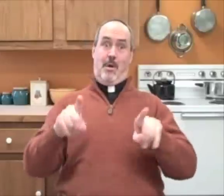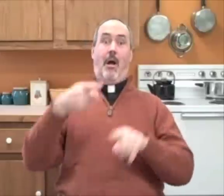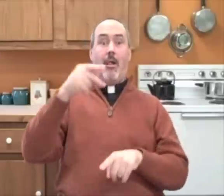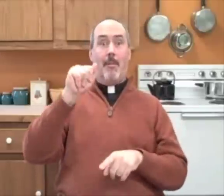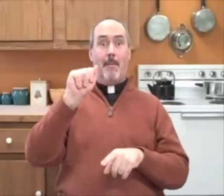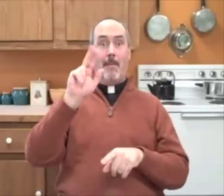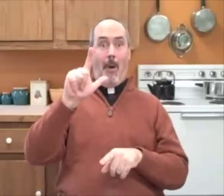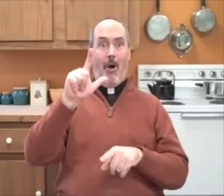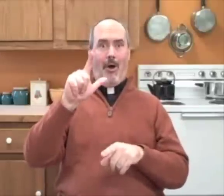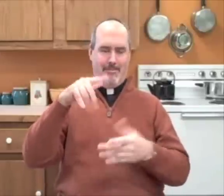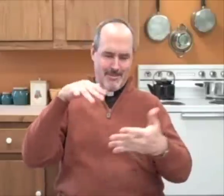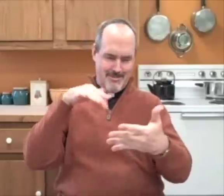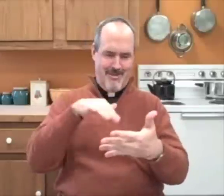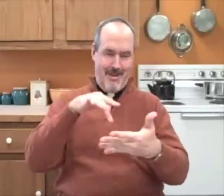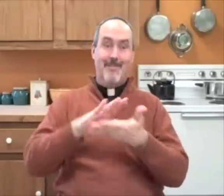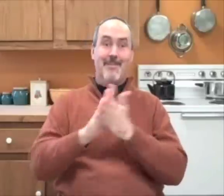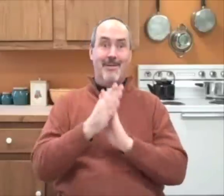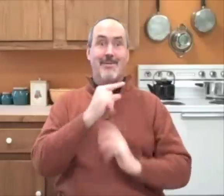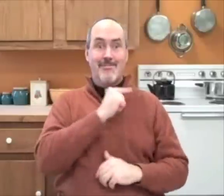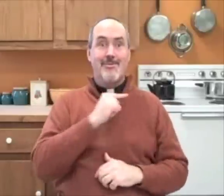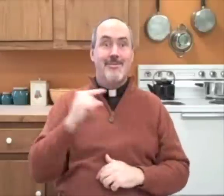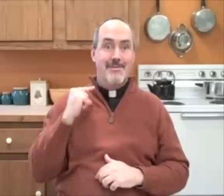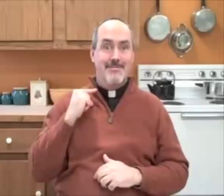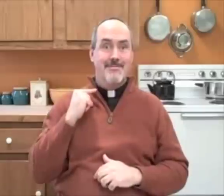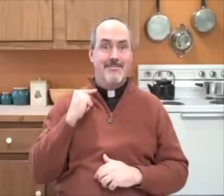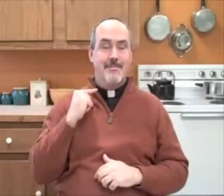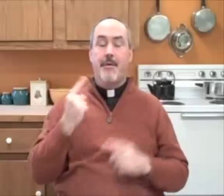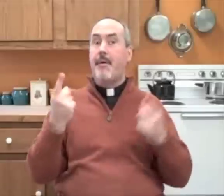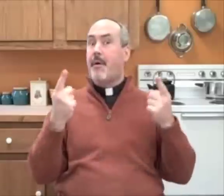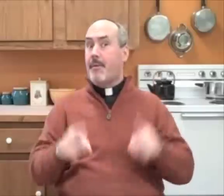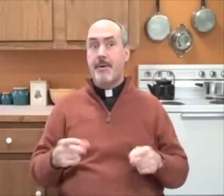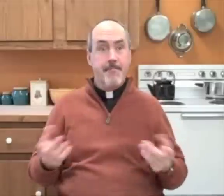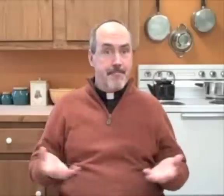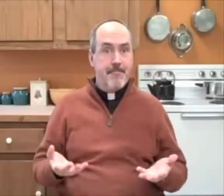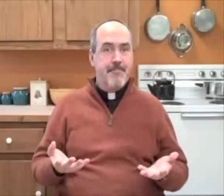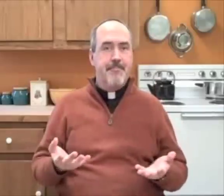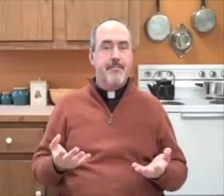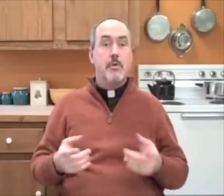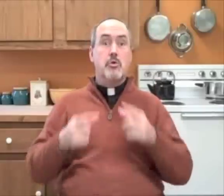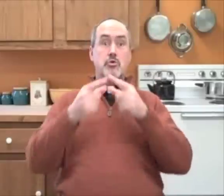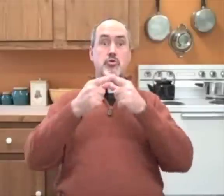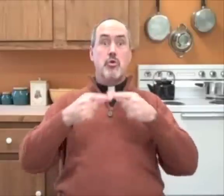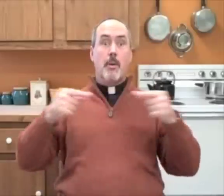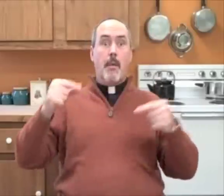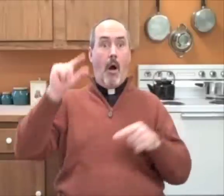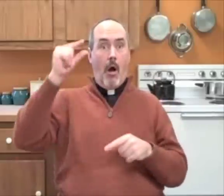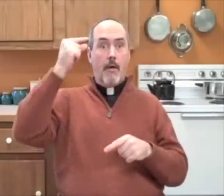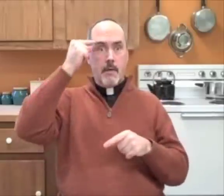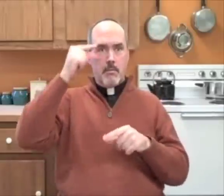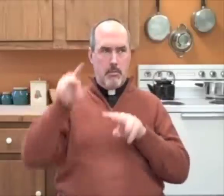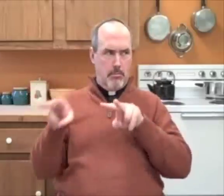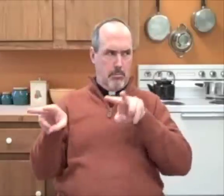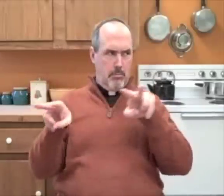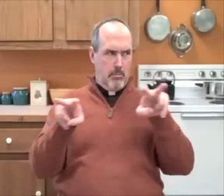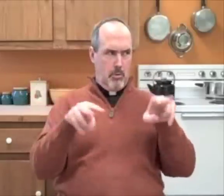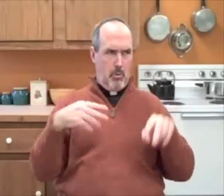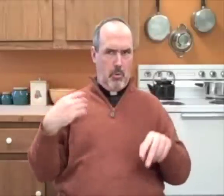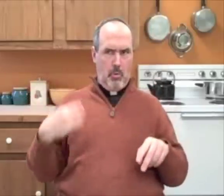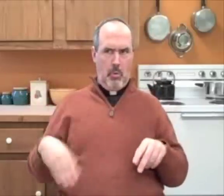During his studies to become a priest, the Japanese government started realizing that there